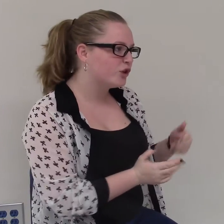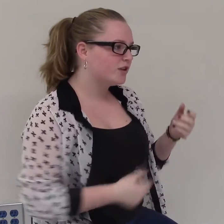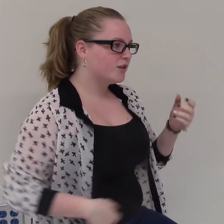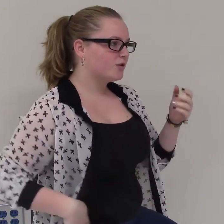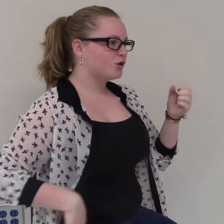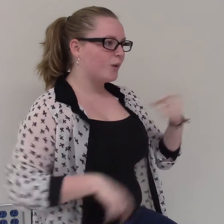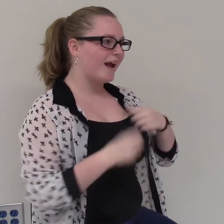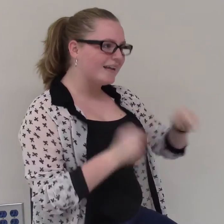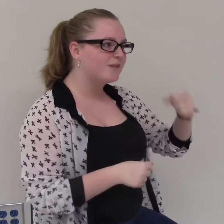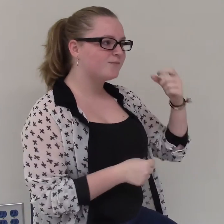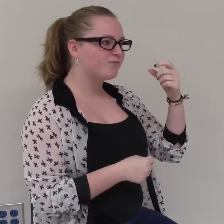not very easily.